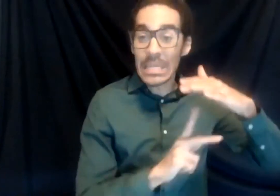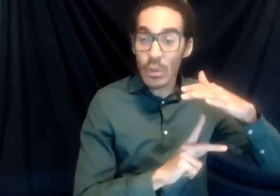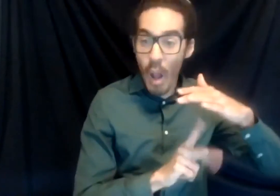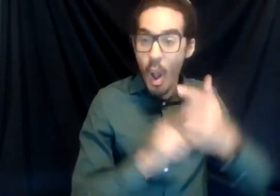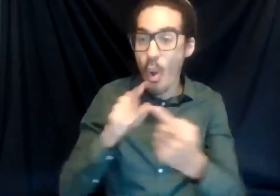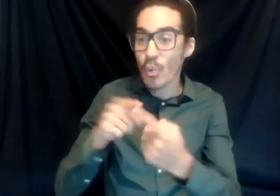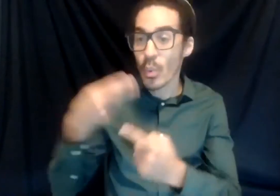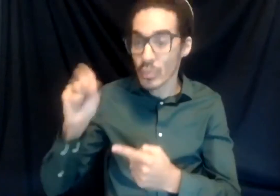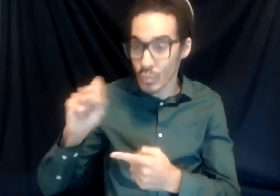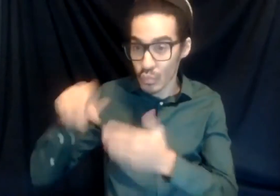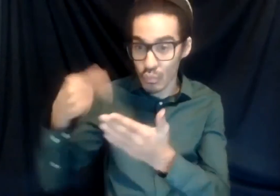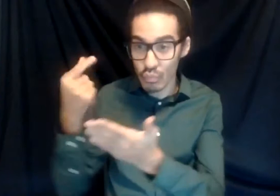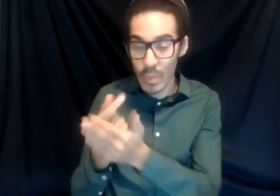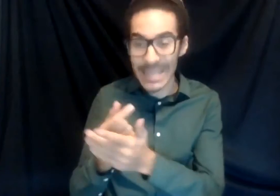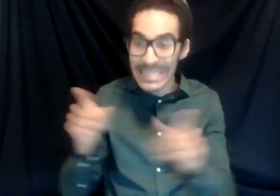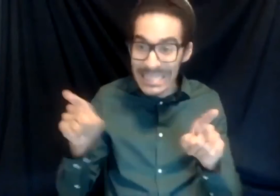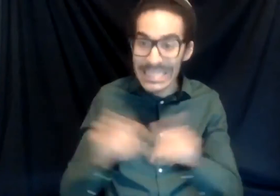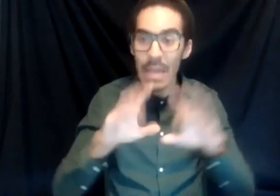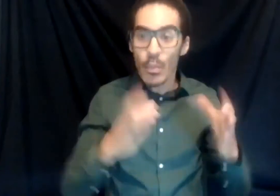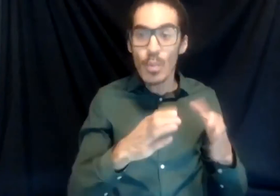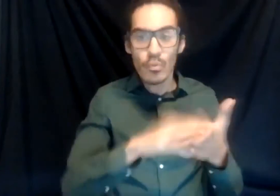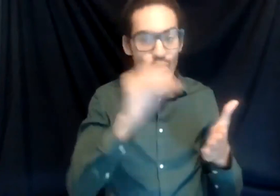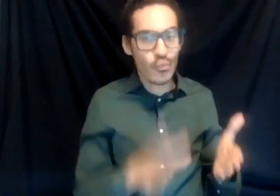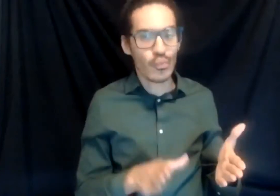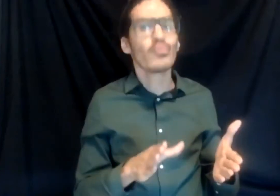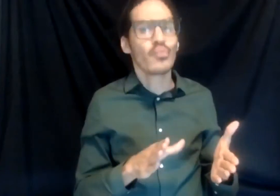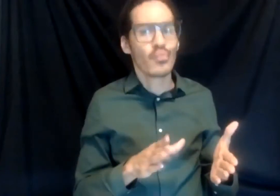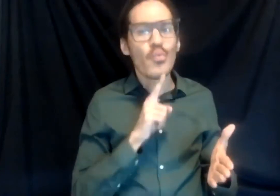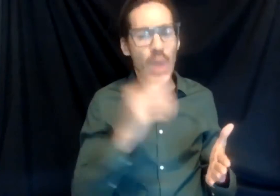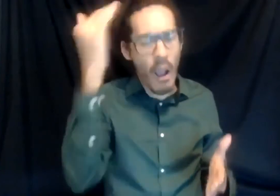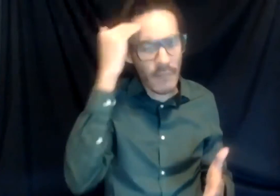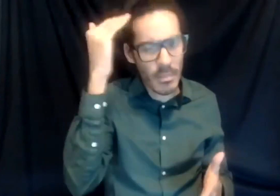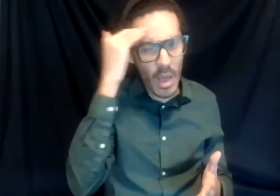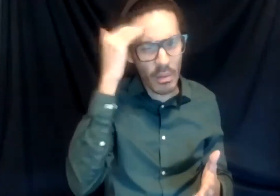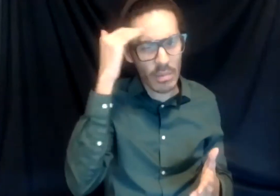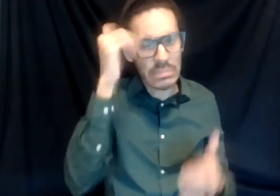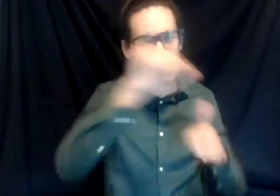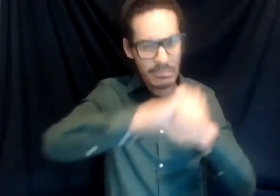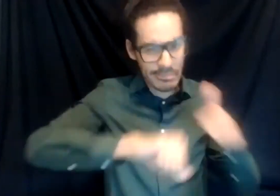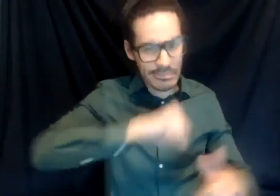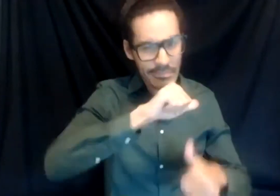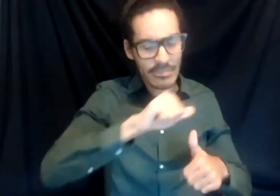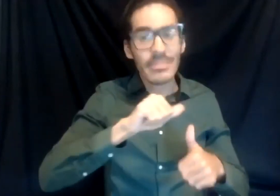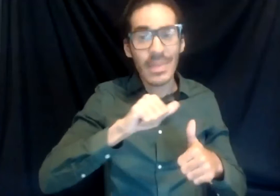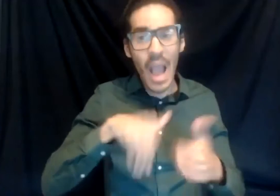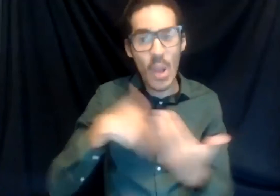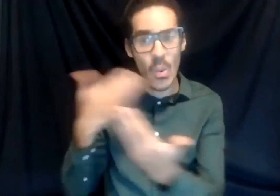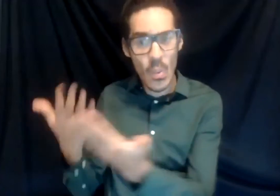graduation with the same group of students. So it was very familiar. And then coming to RIT was just a completely